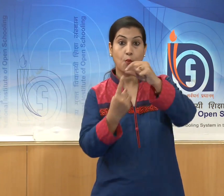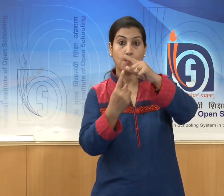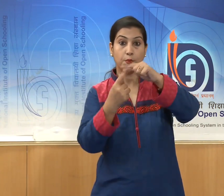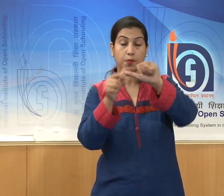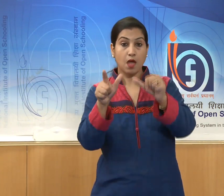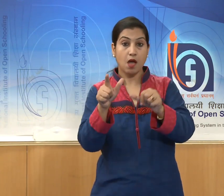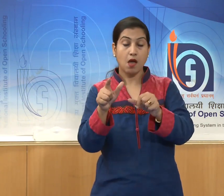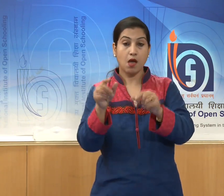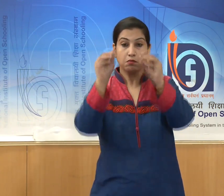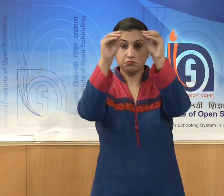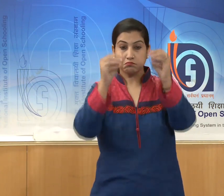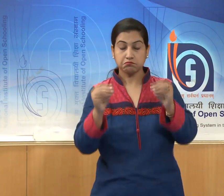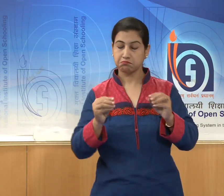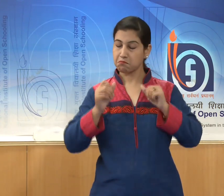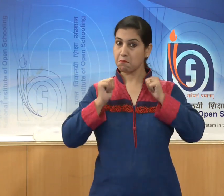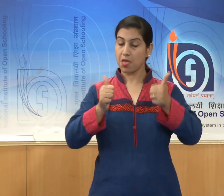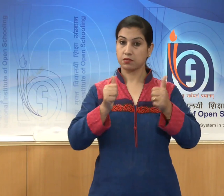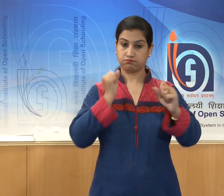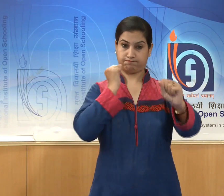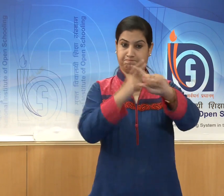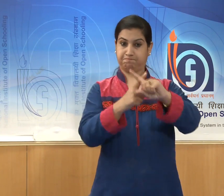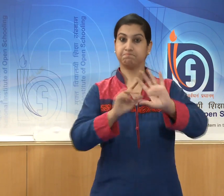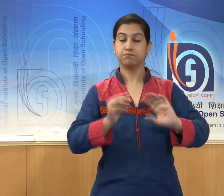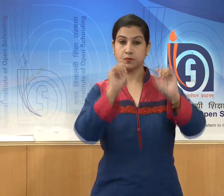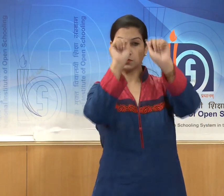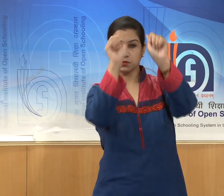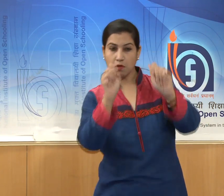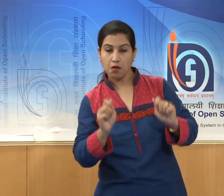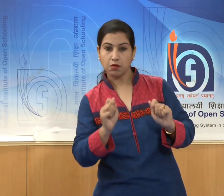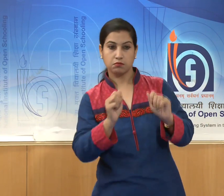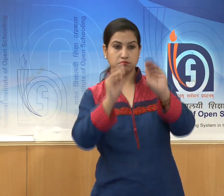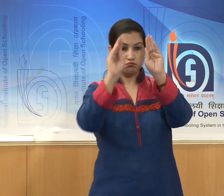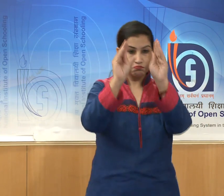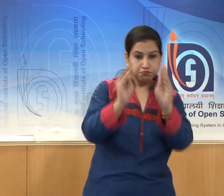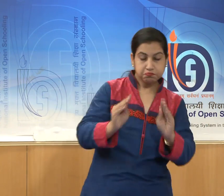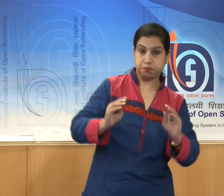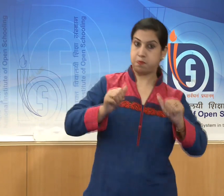and blending of the style, the skill,